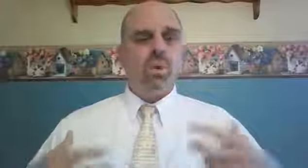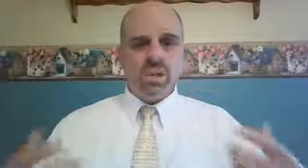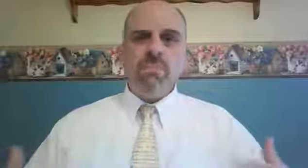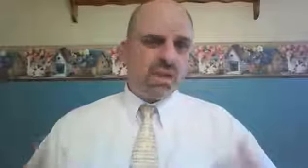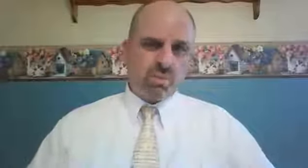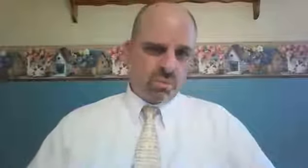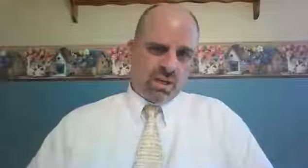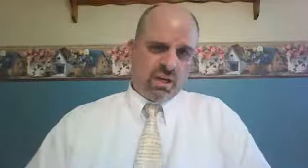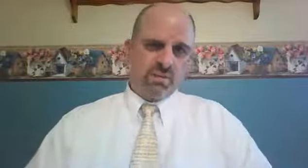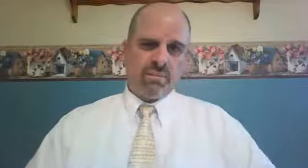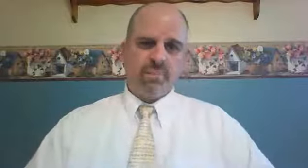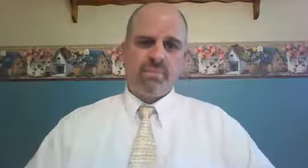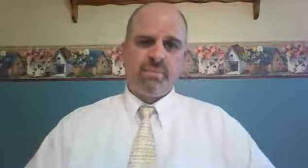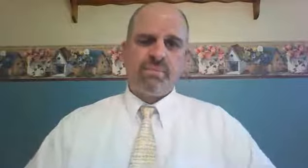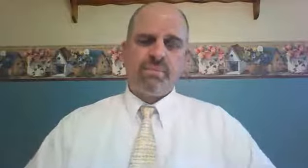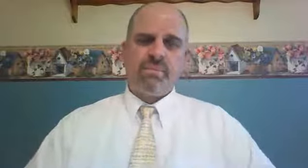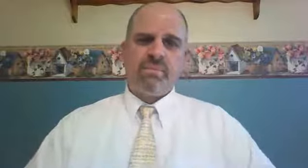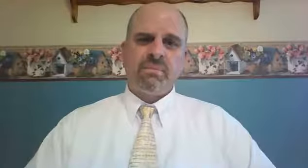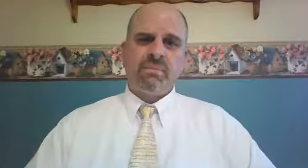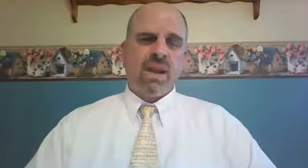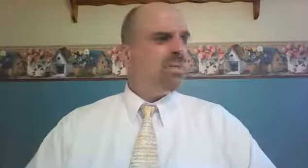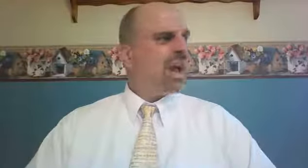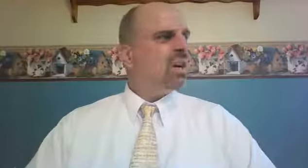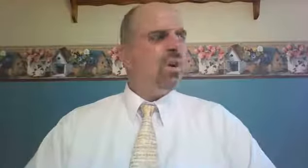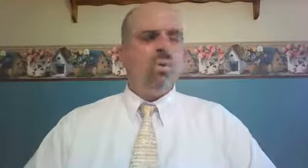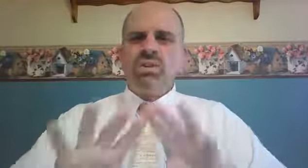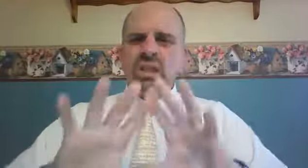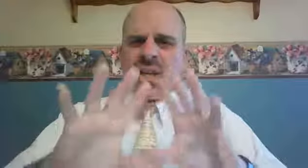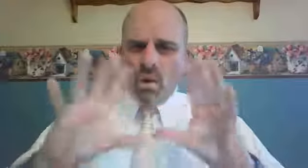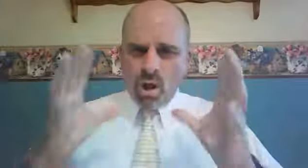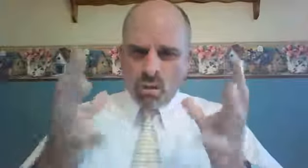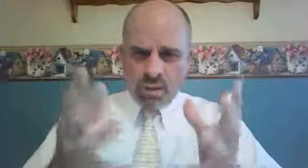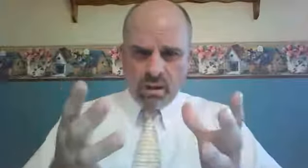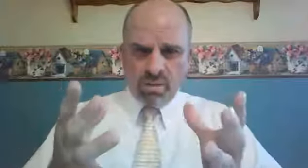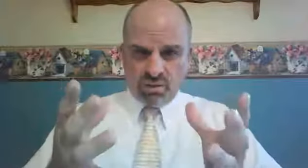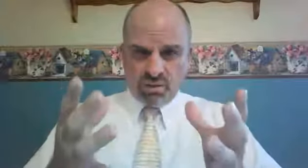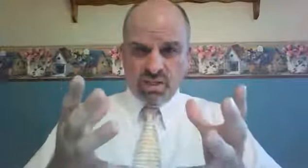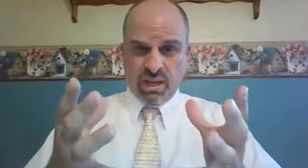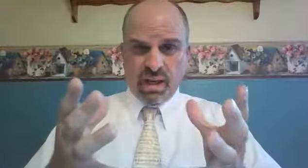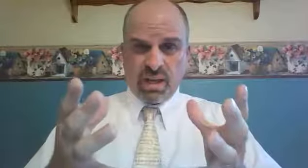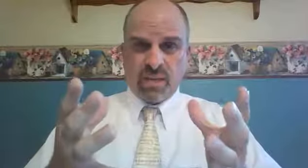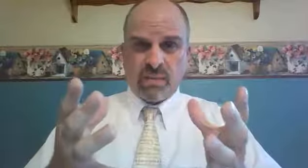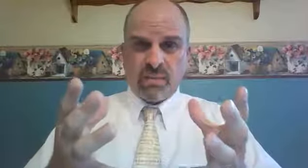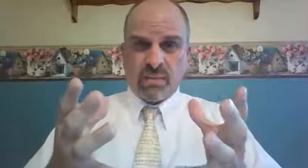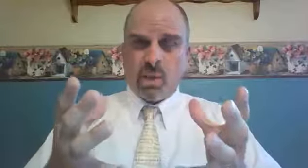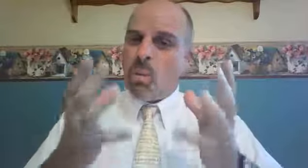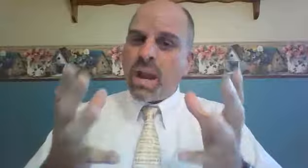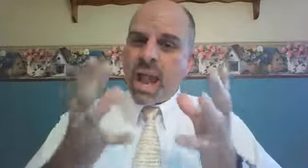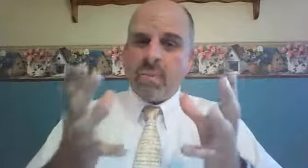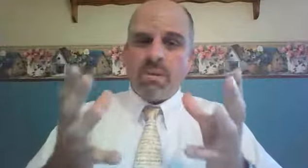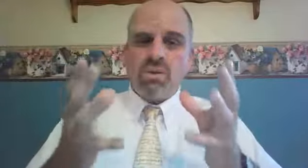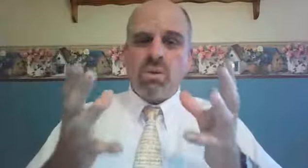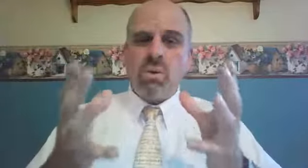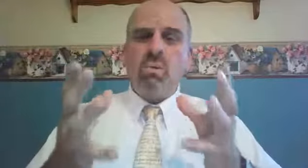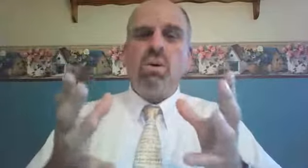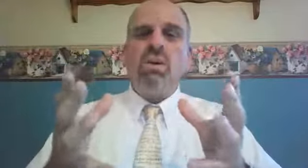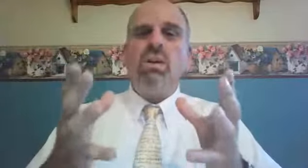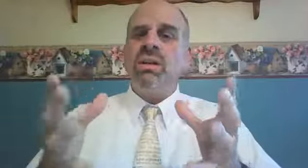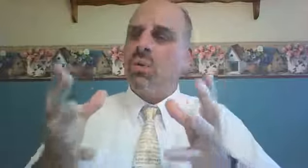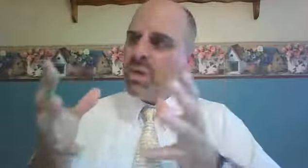we're in the mess we're in. In fact, we're seeing all around us today what happens to a world that